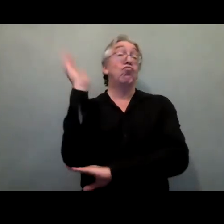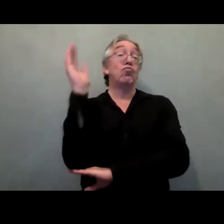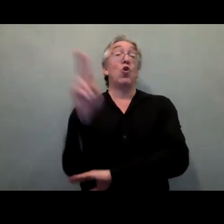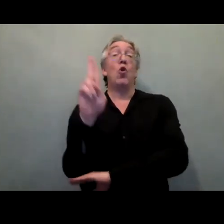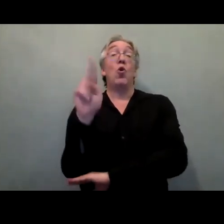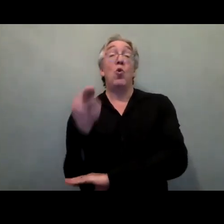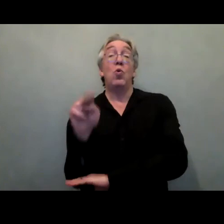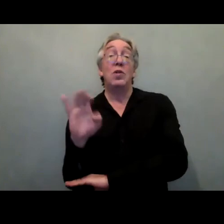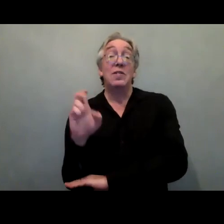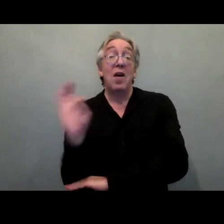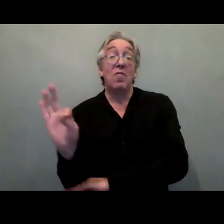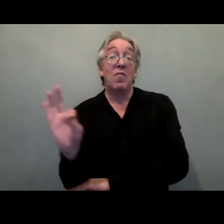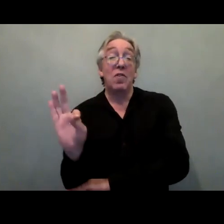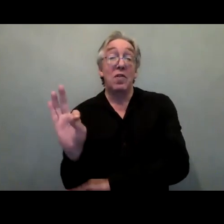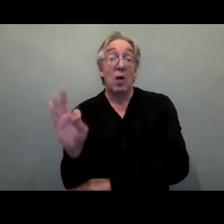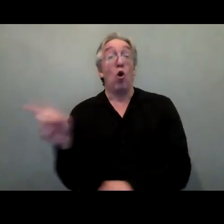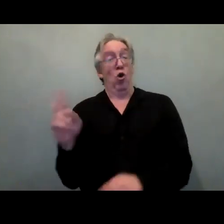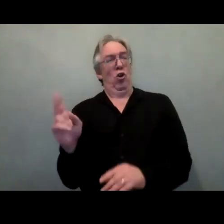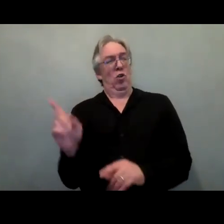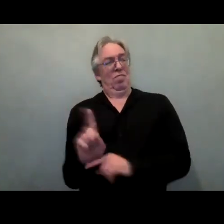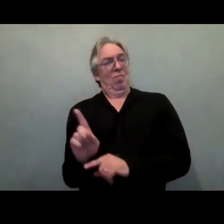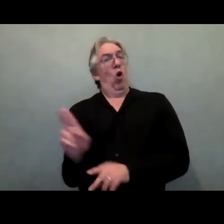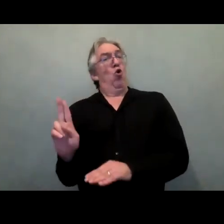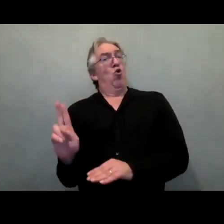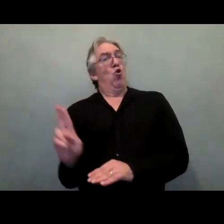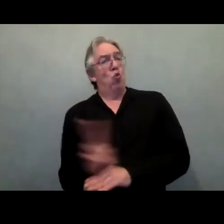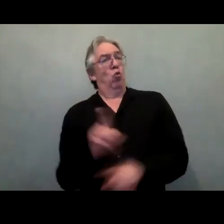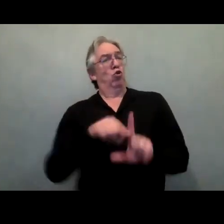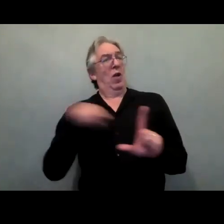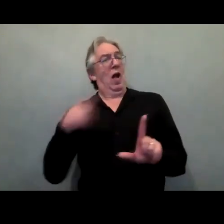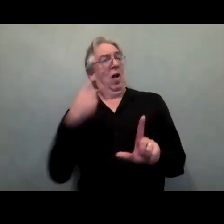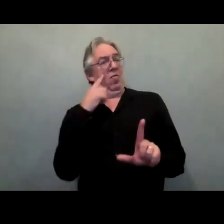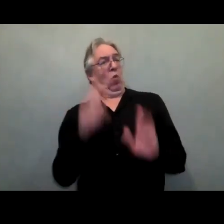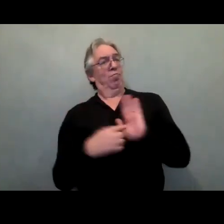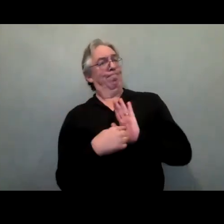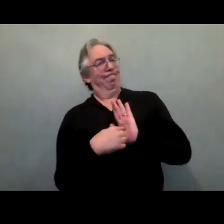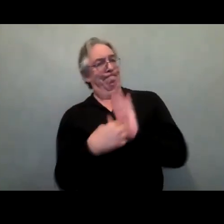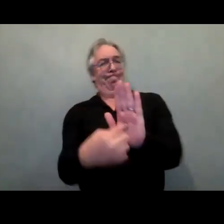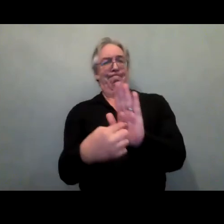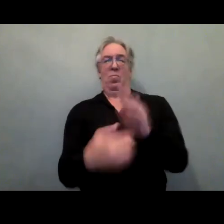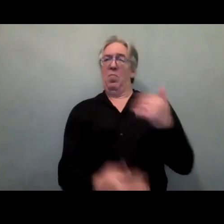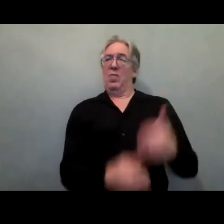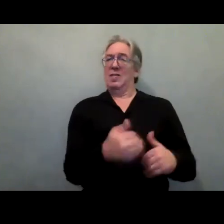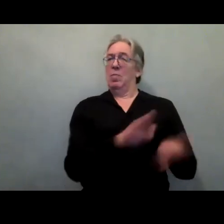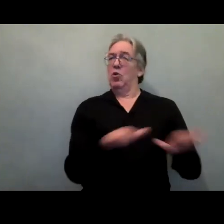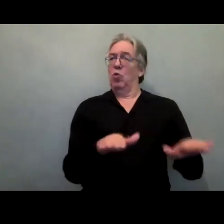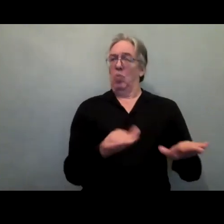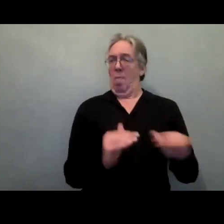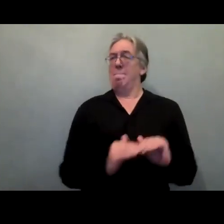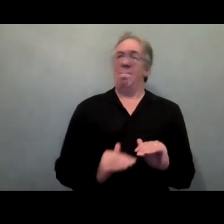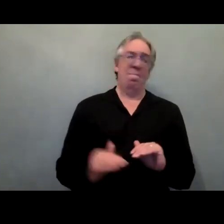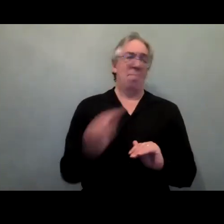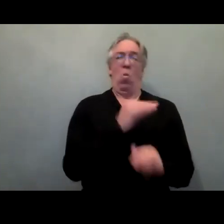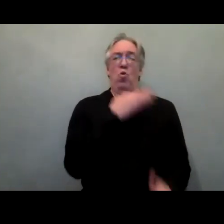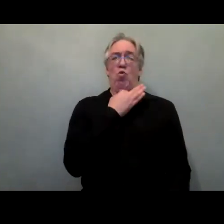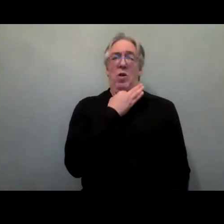which uses data to illustrate the vulnerabilities that put children with disabilities at increased risk during the pandemic.